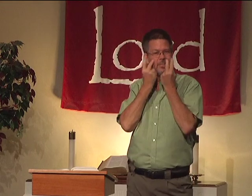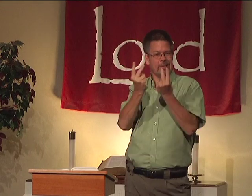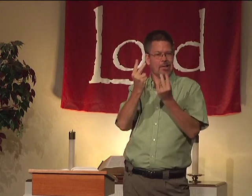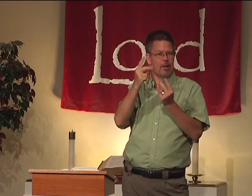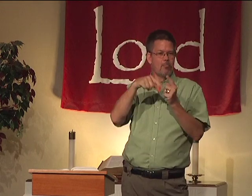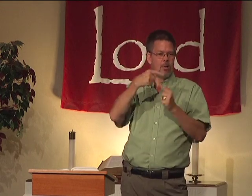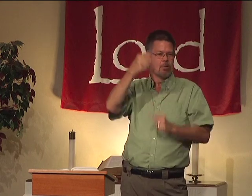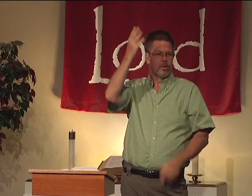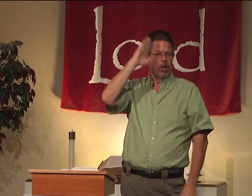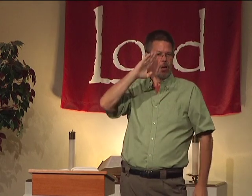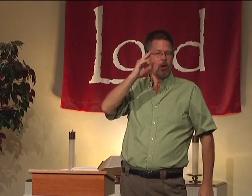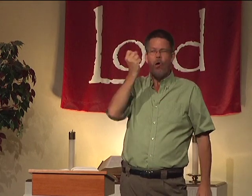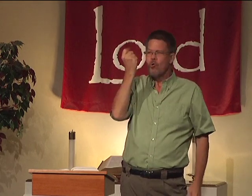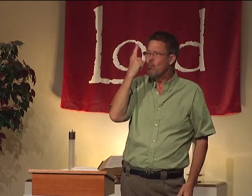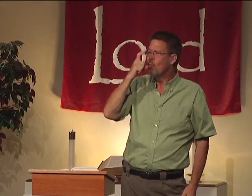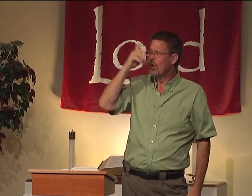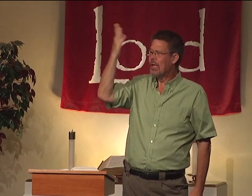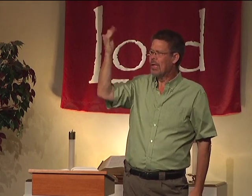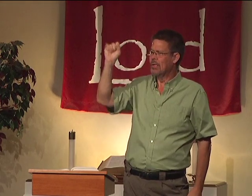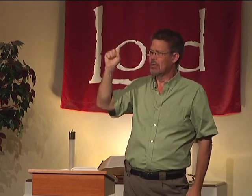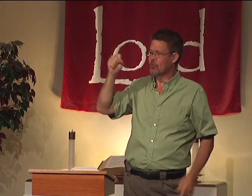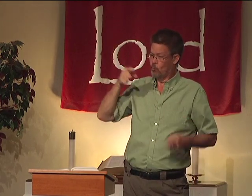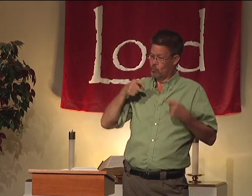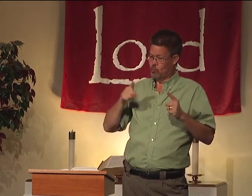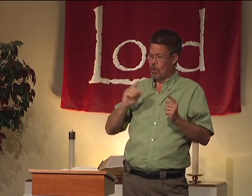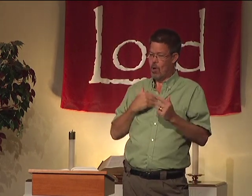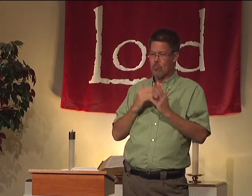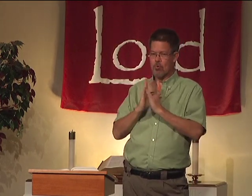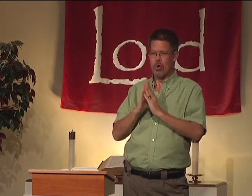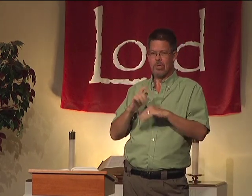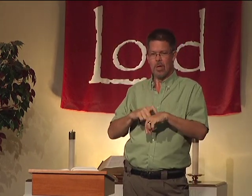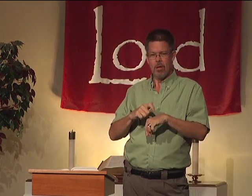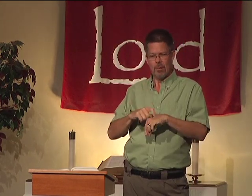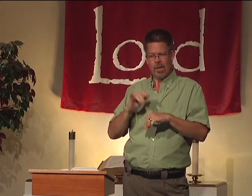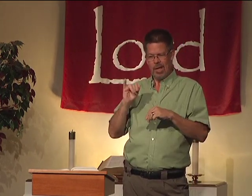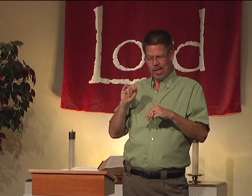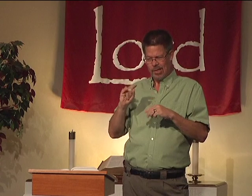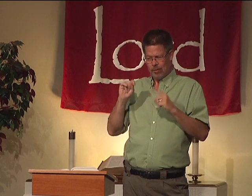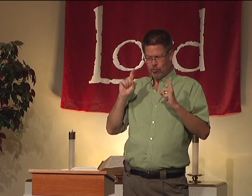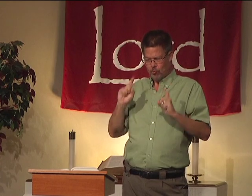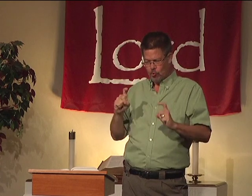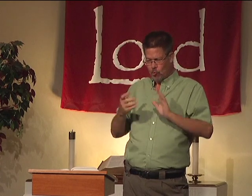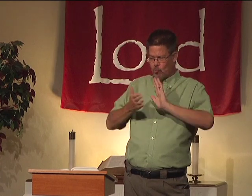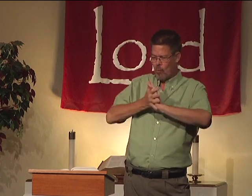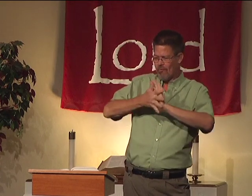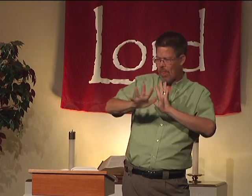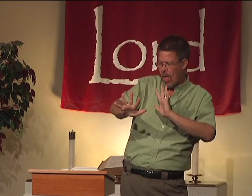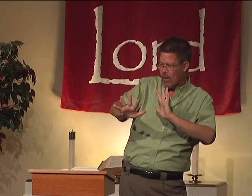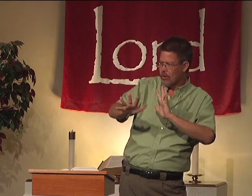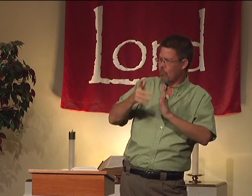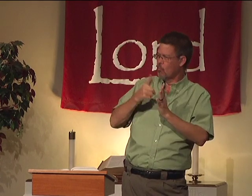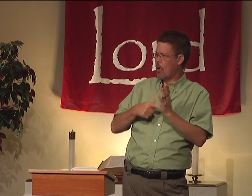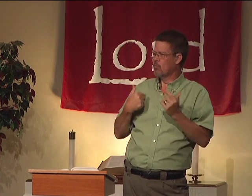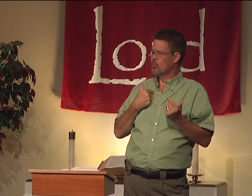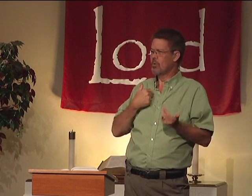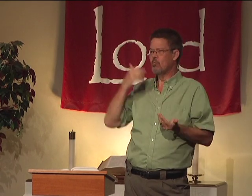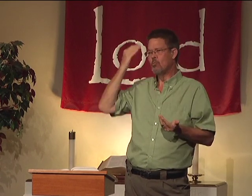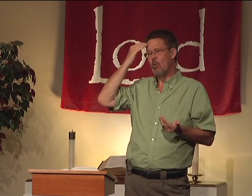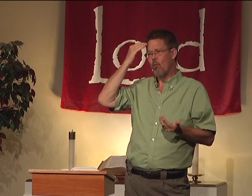to learn and to see about God. See who he is. And during our prayer time, we need to reflect